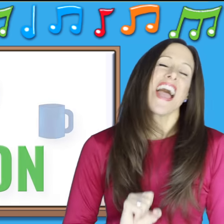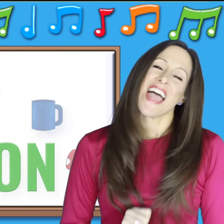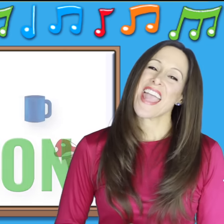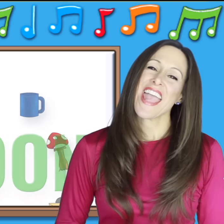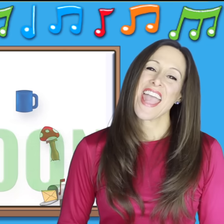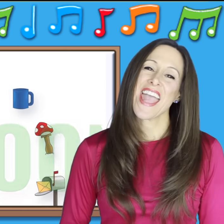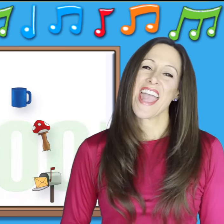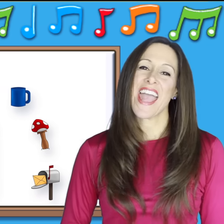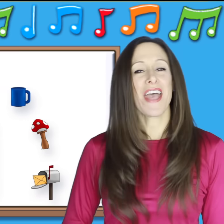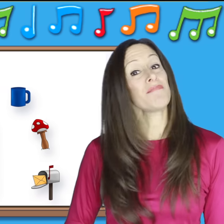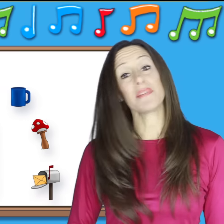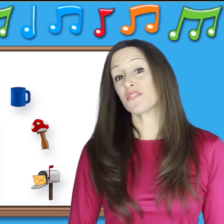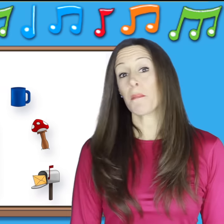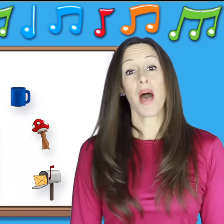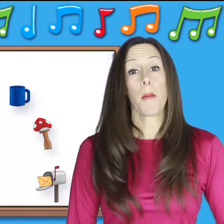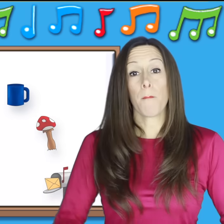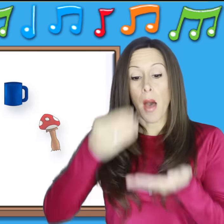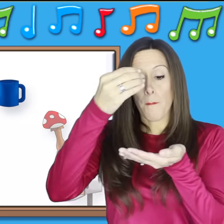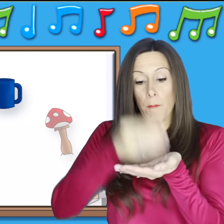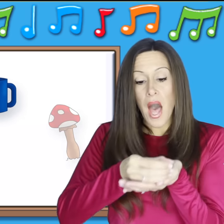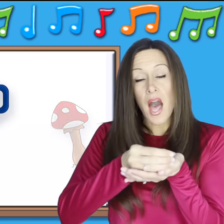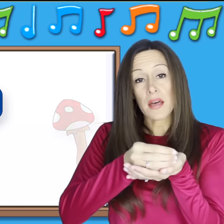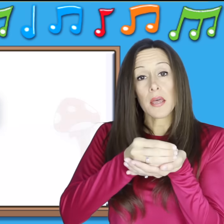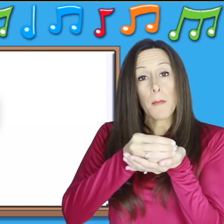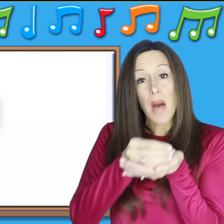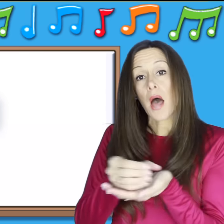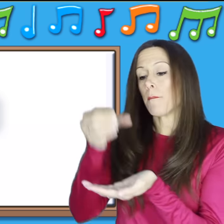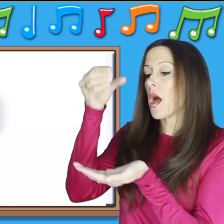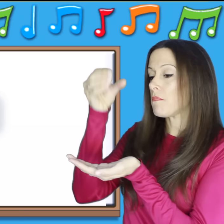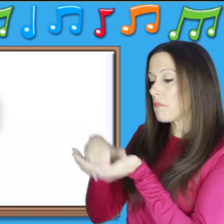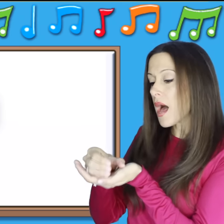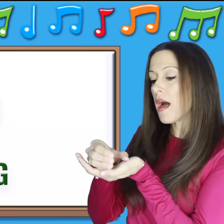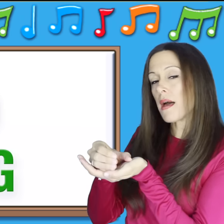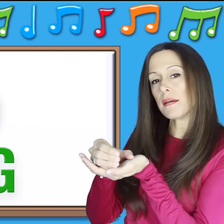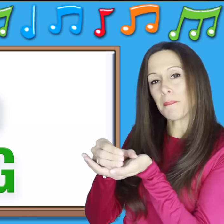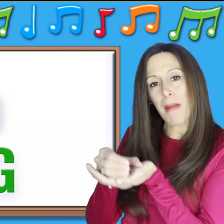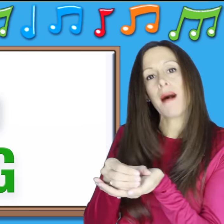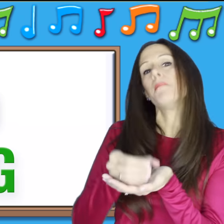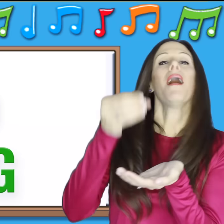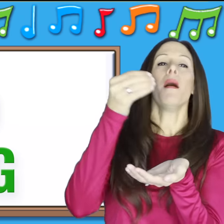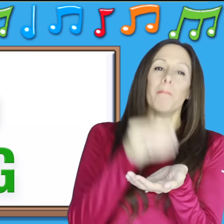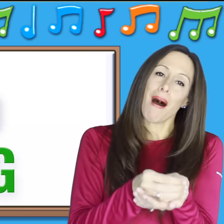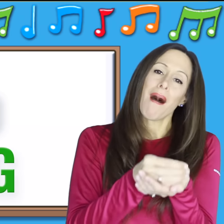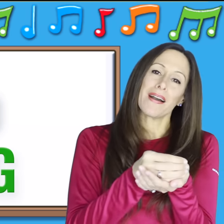M is for m-m-mug m-m-mug m-m-mug